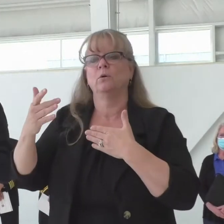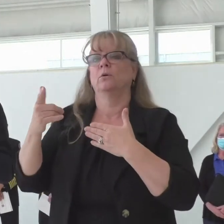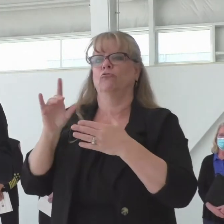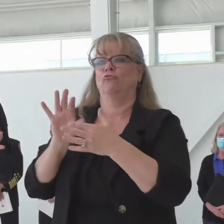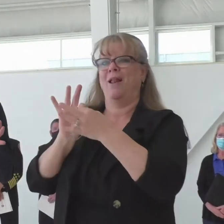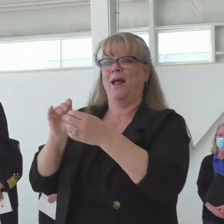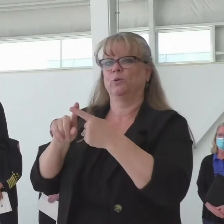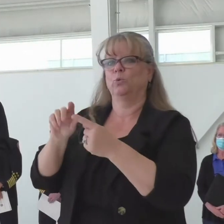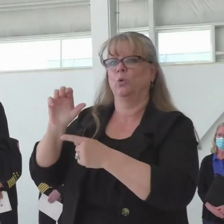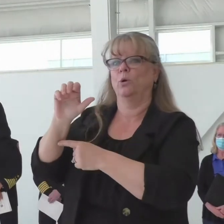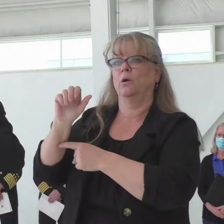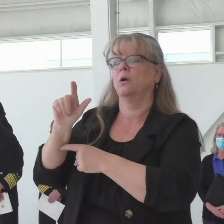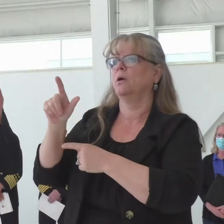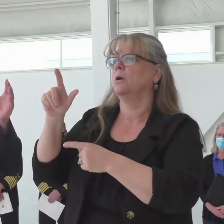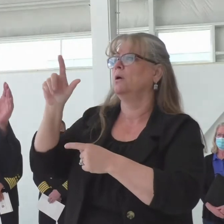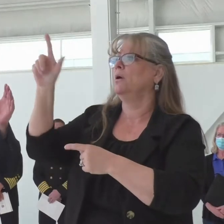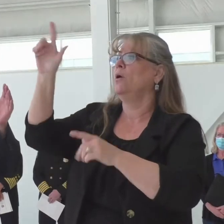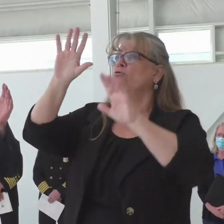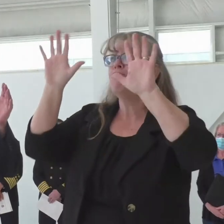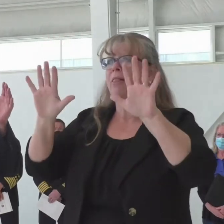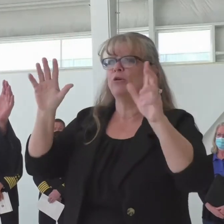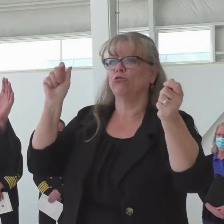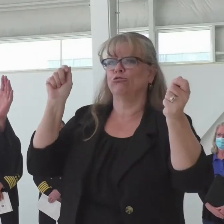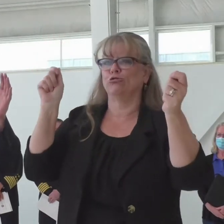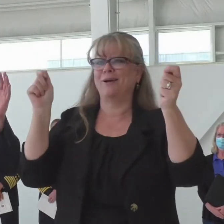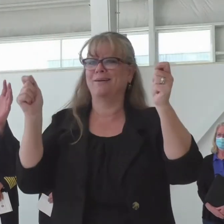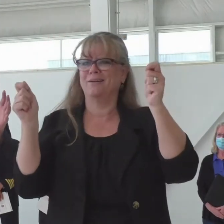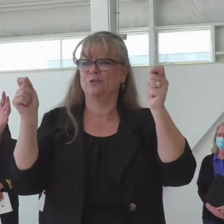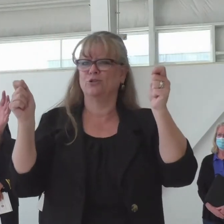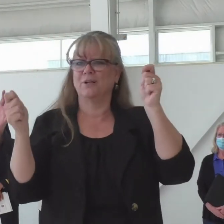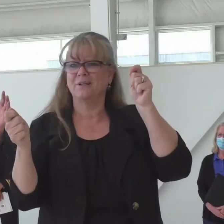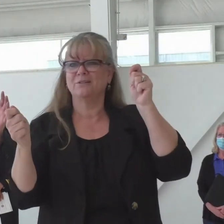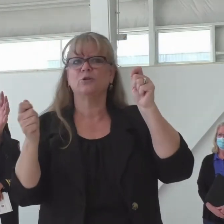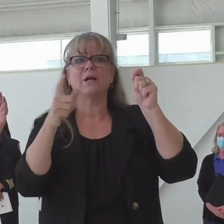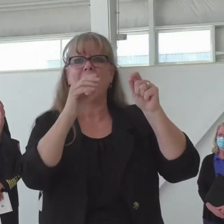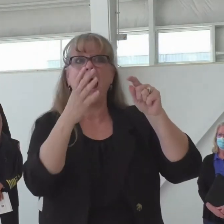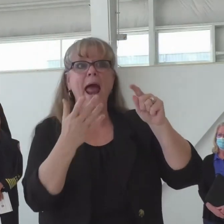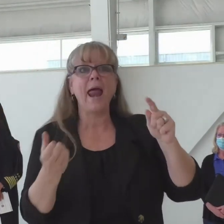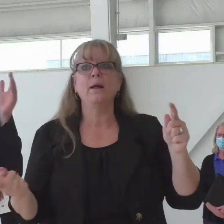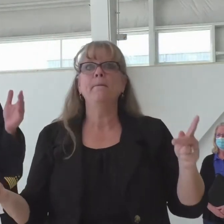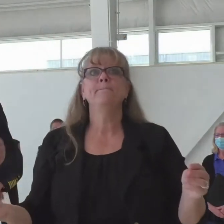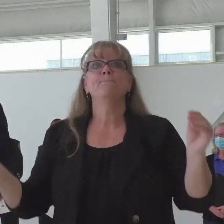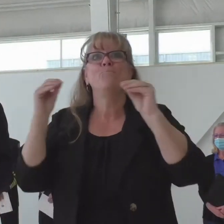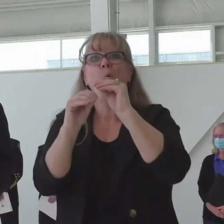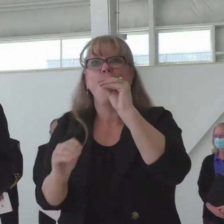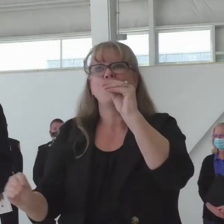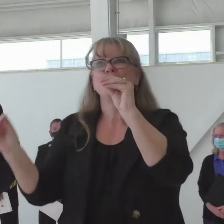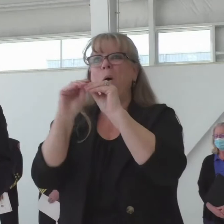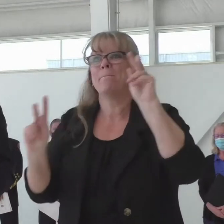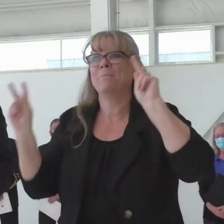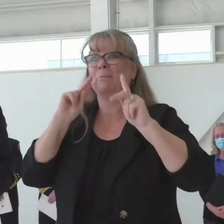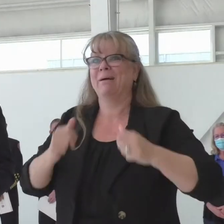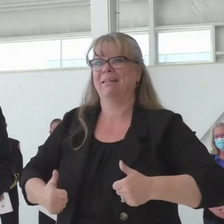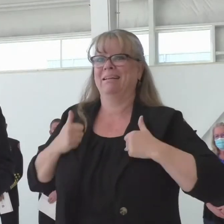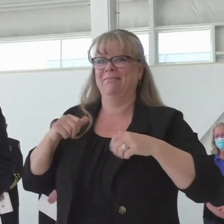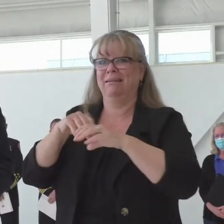population, both overall, including utilization of our wild areas, and also in the